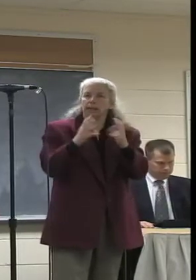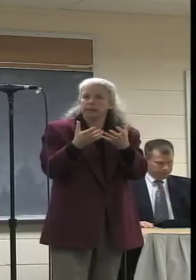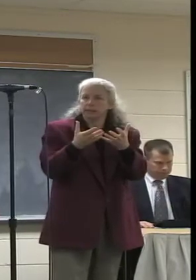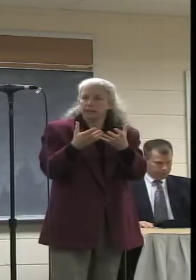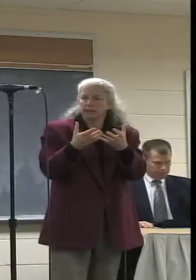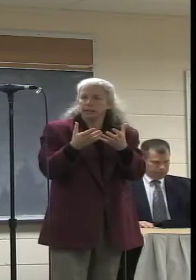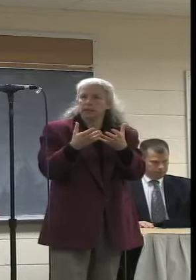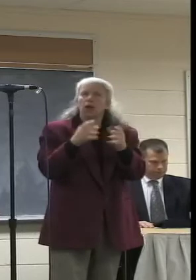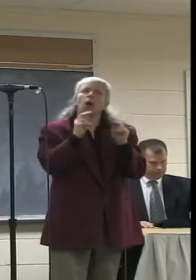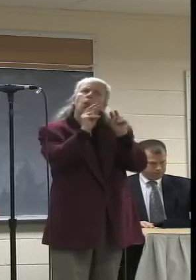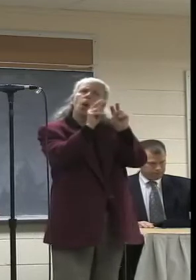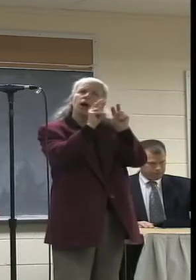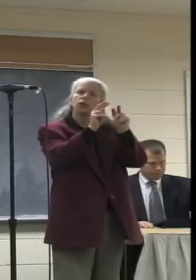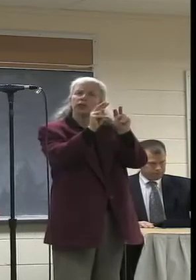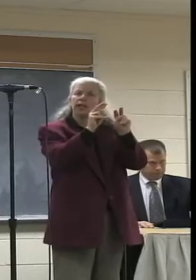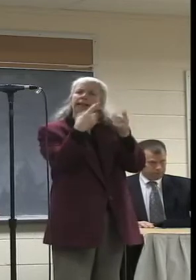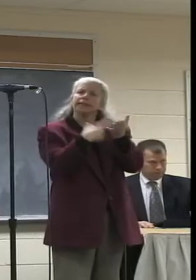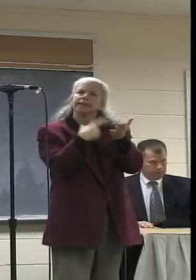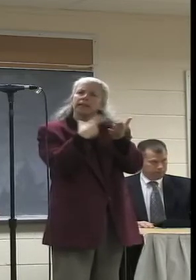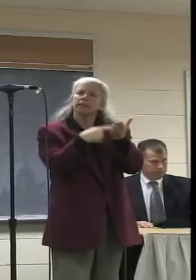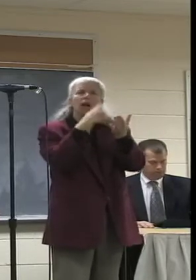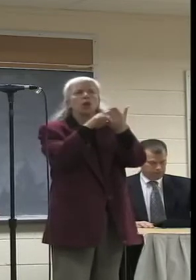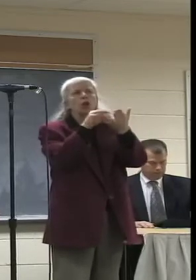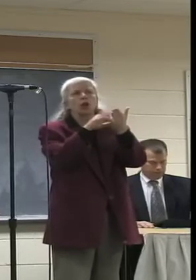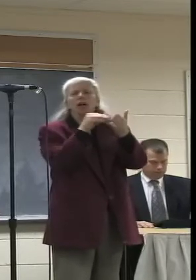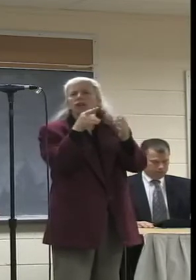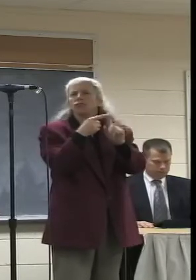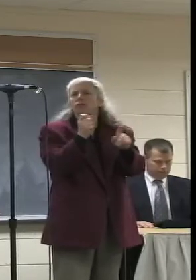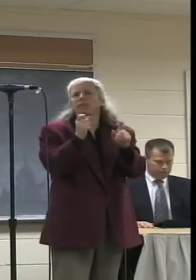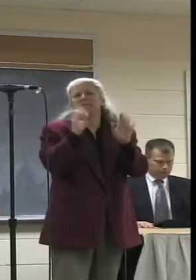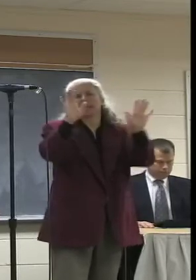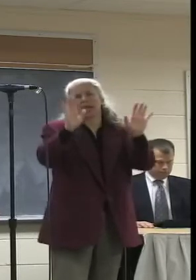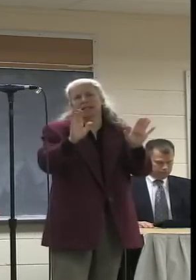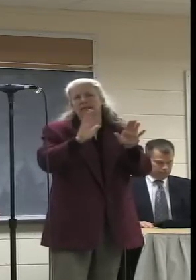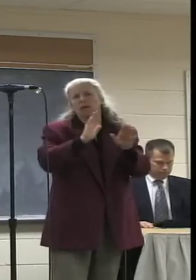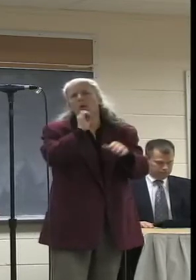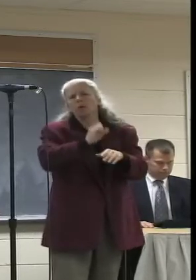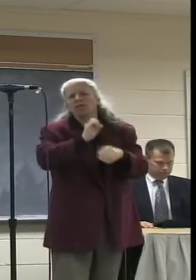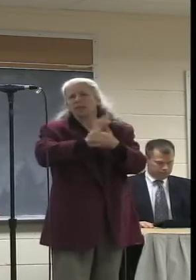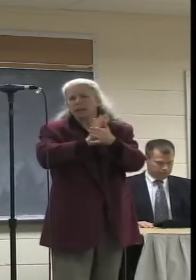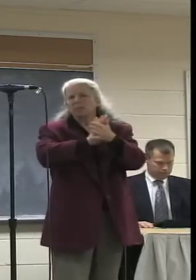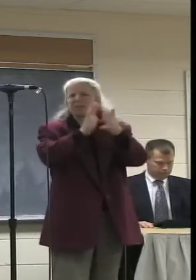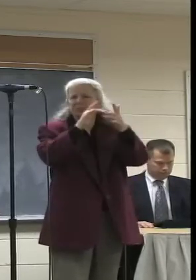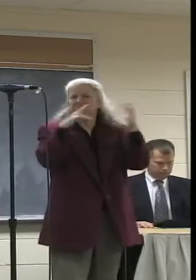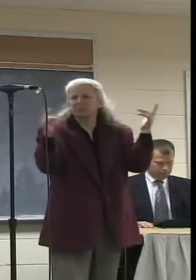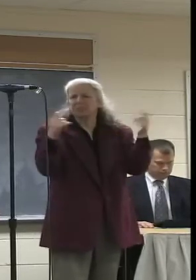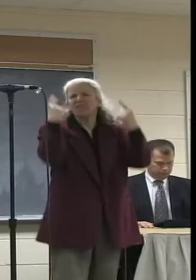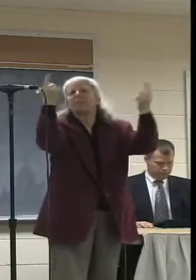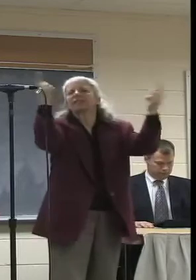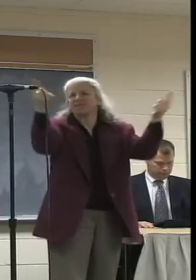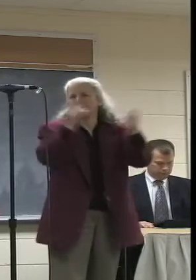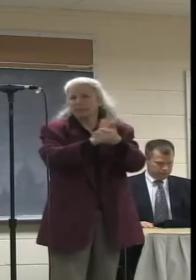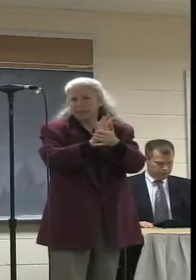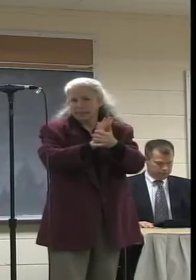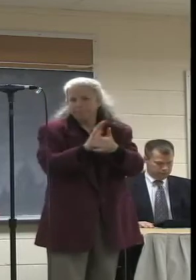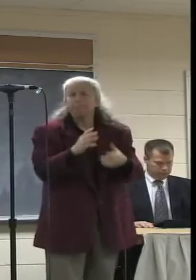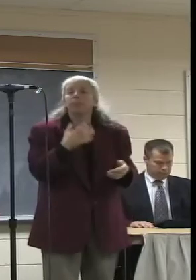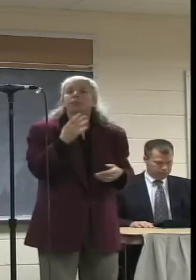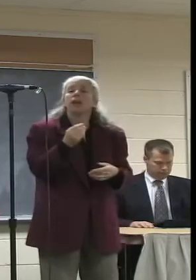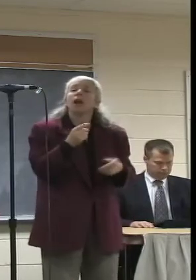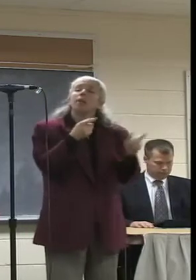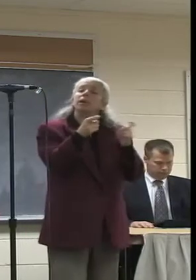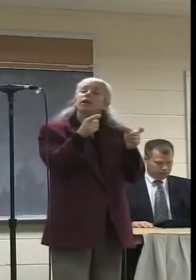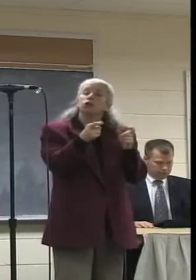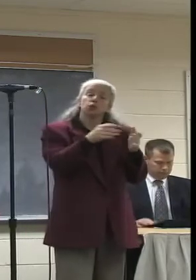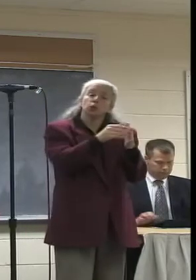focused on watching, discussing, and learning from the great films. In addition, I direct and manage the student